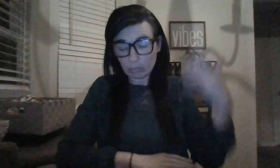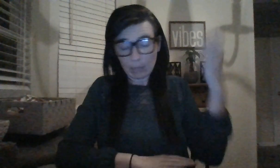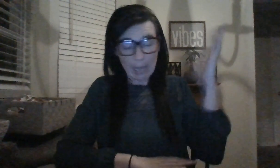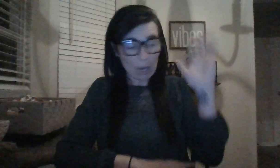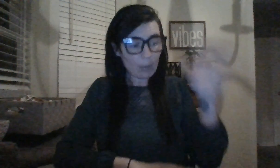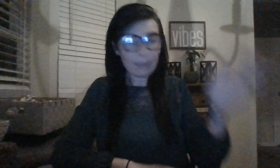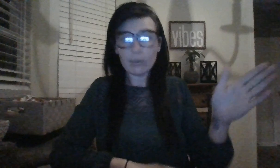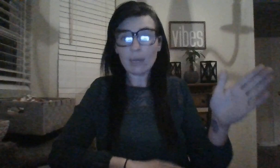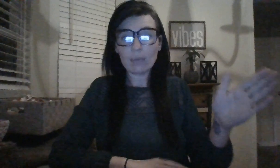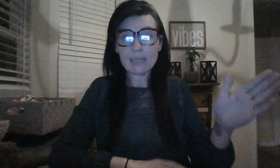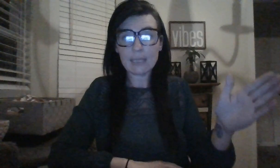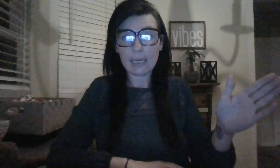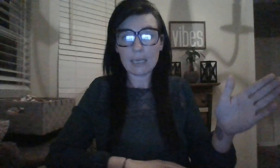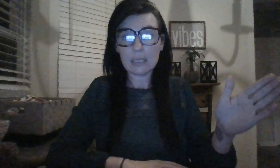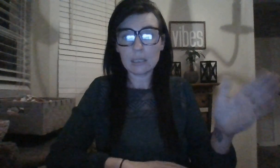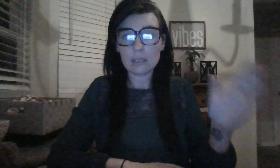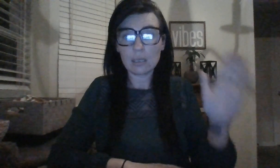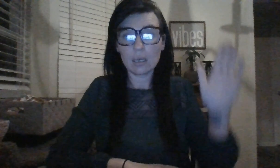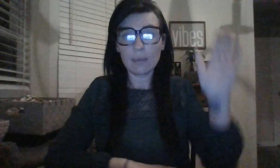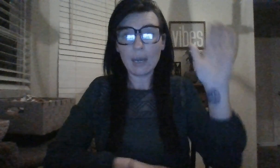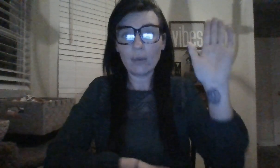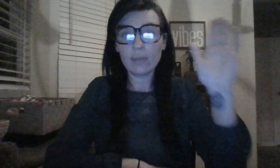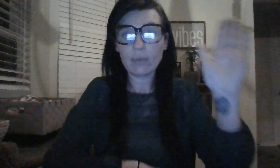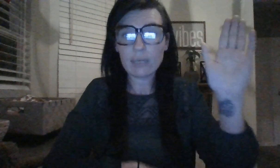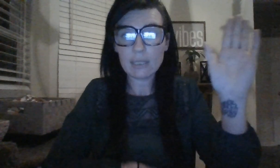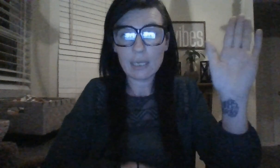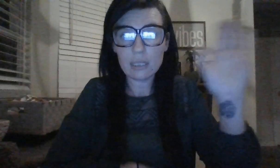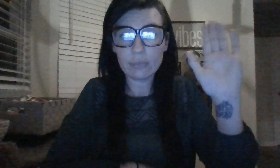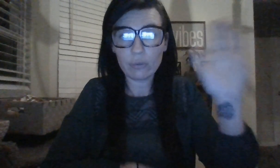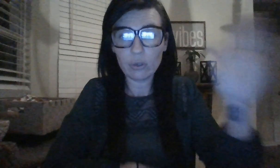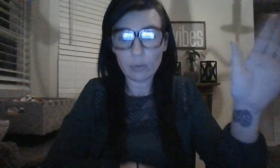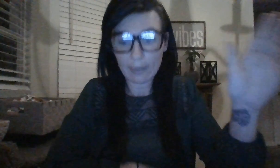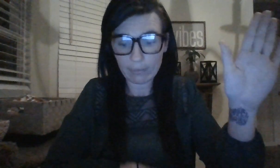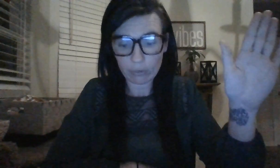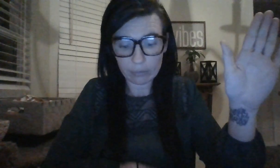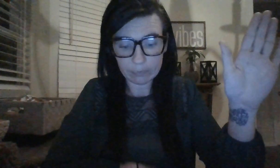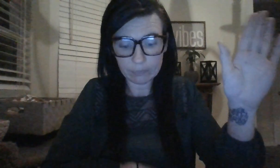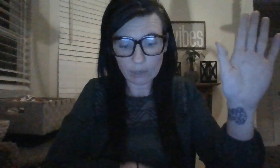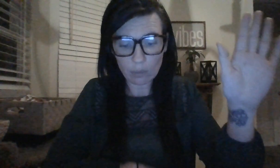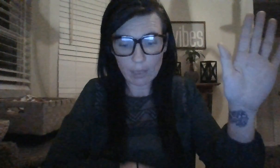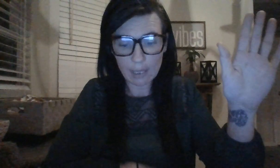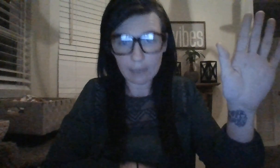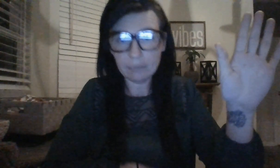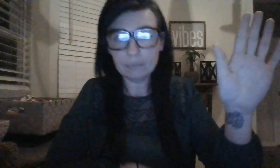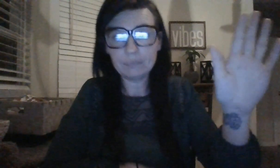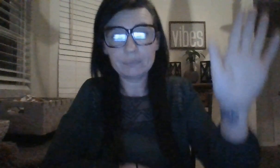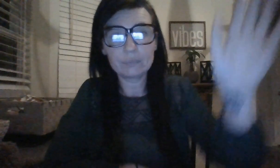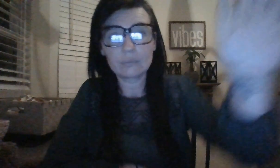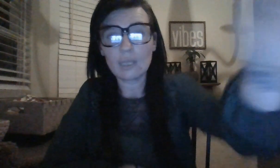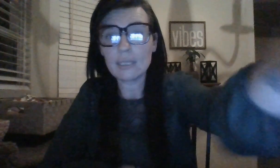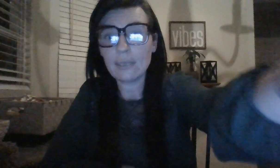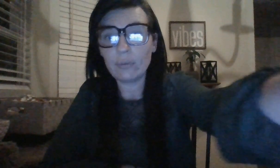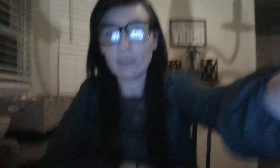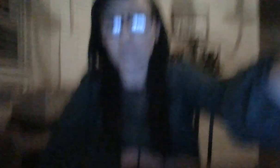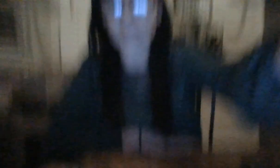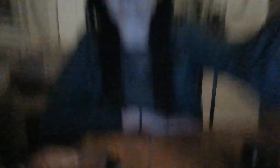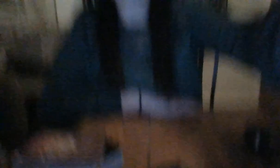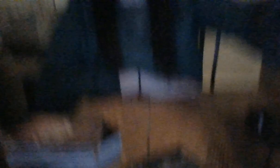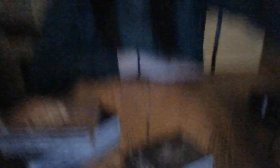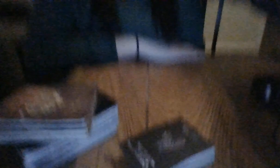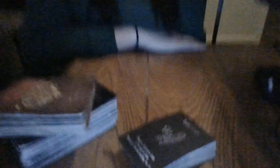However, that resonates. However, that resonates for whoever. Okay. Let's see if we hear anything else.